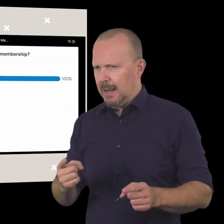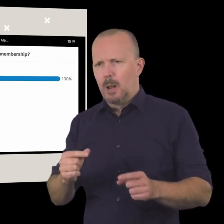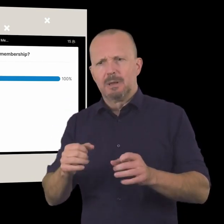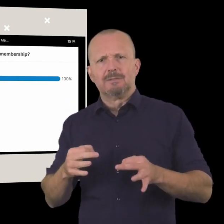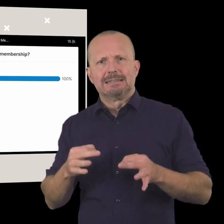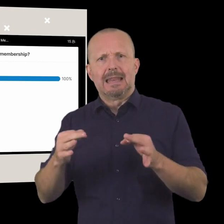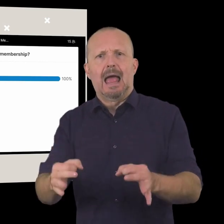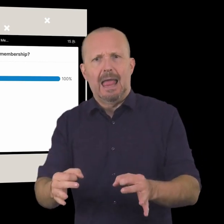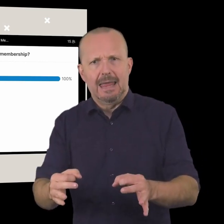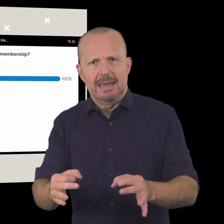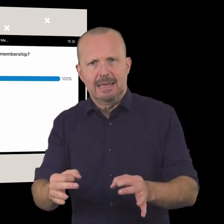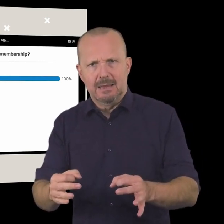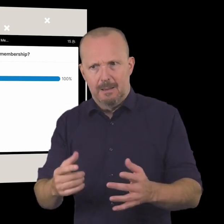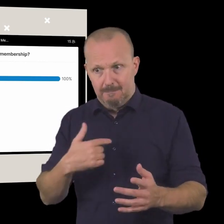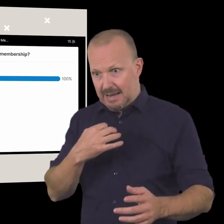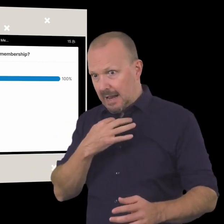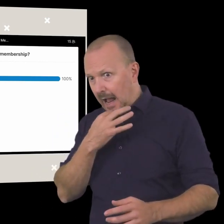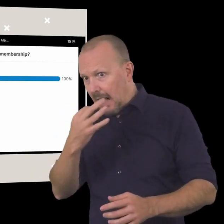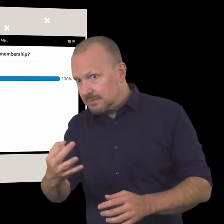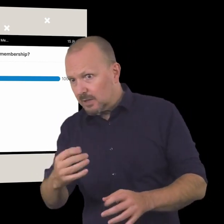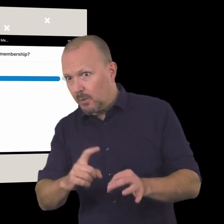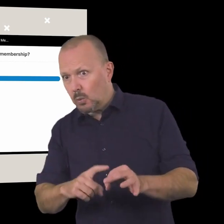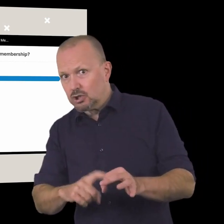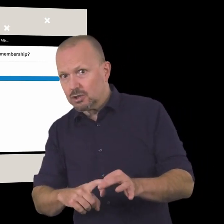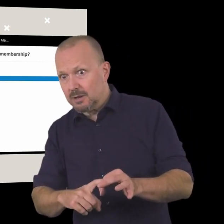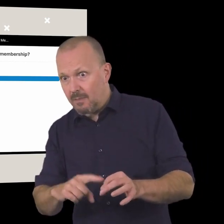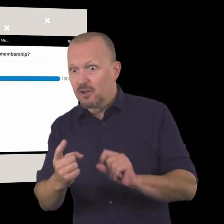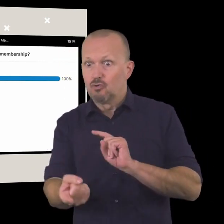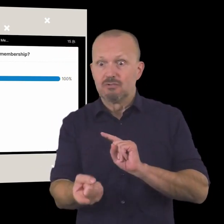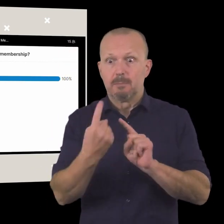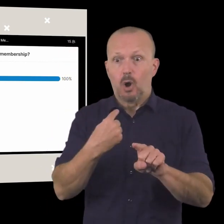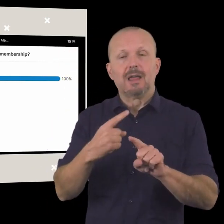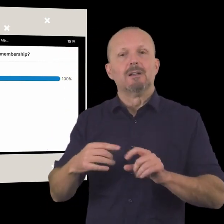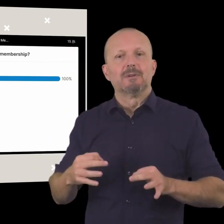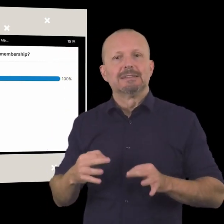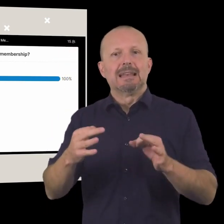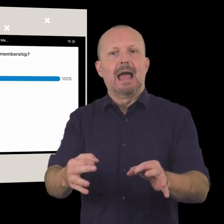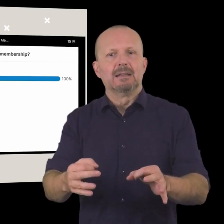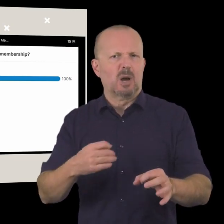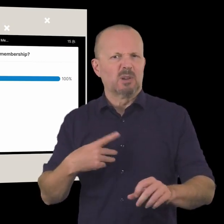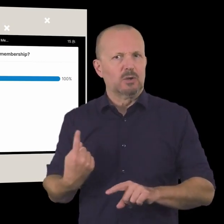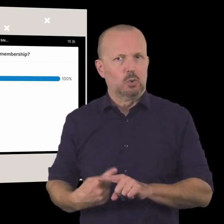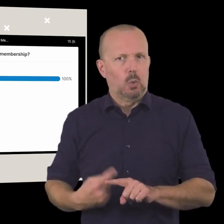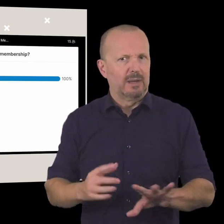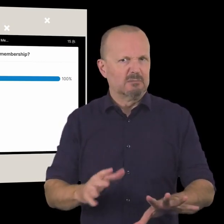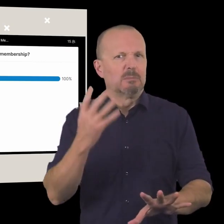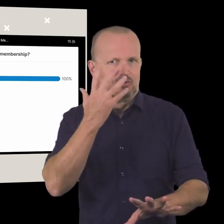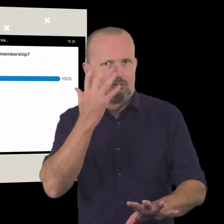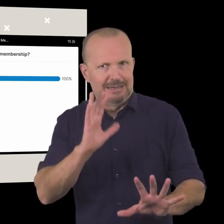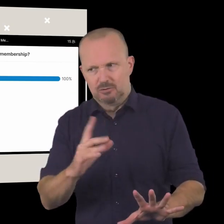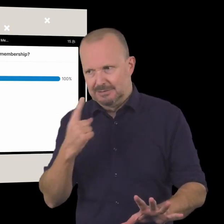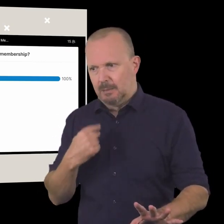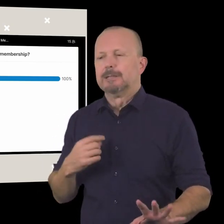just got a a of a message to say that there's a little bit of a delay in terms of me asking the question and giving you the opportunity to respond uh